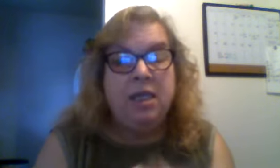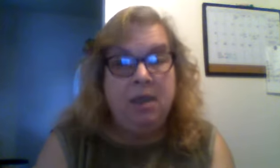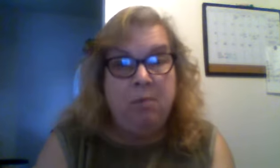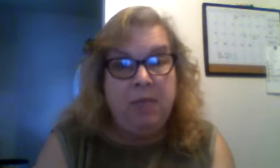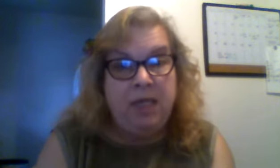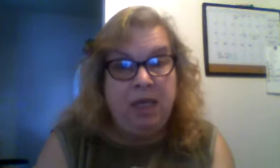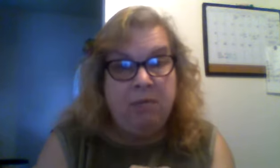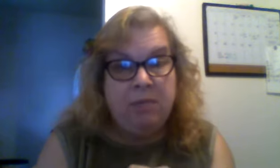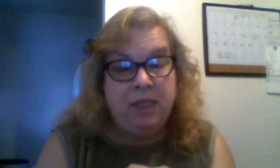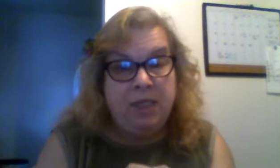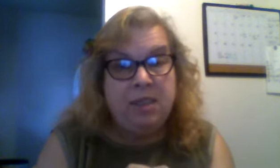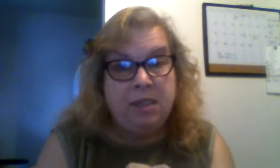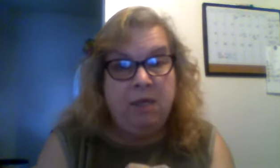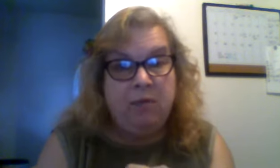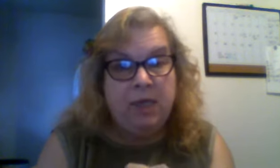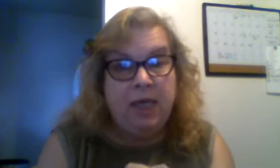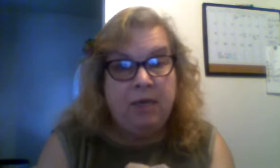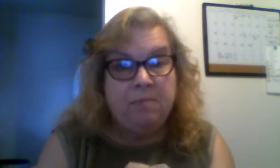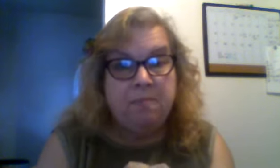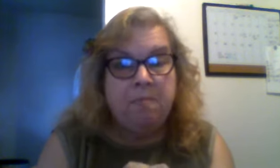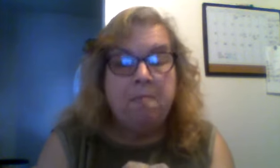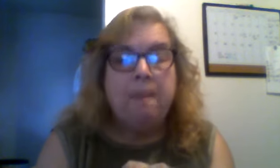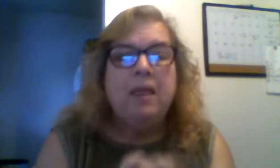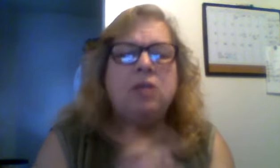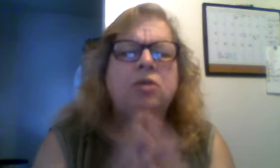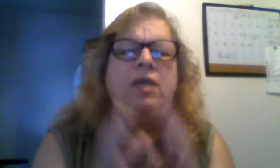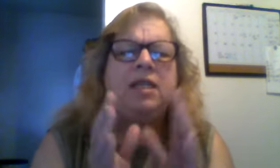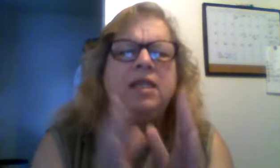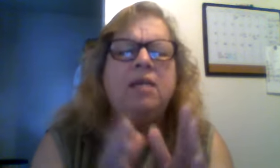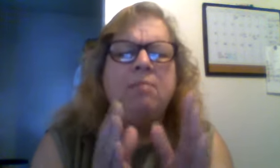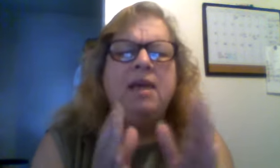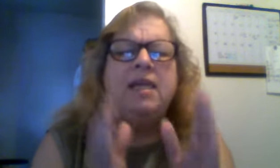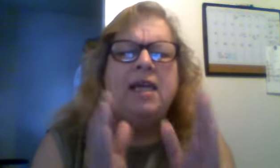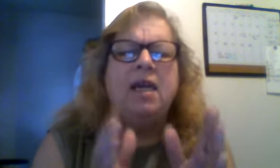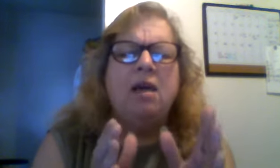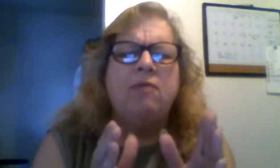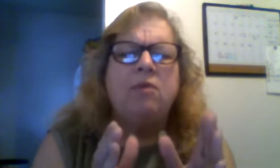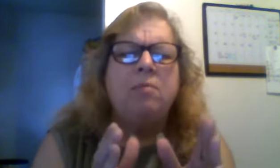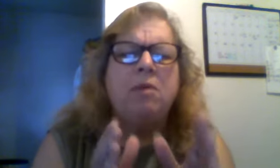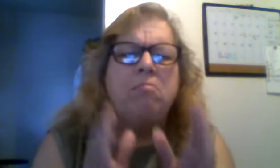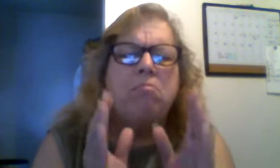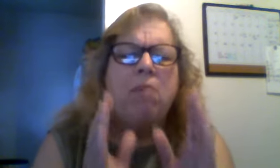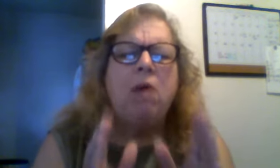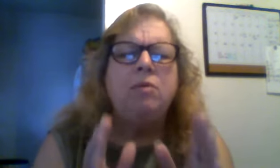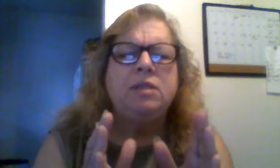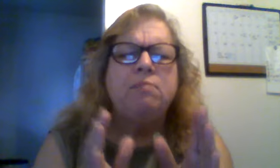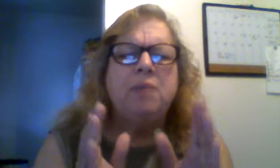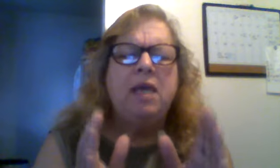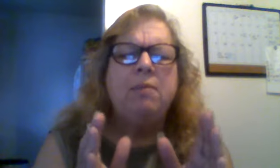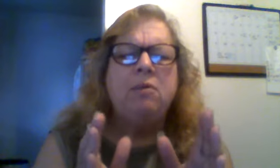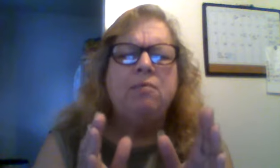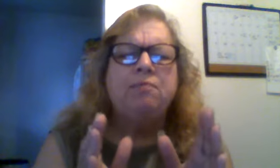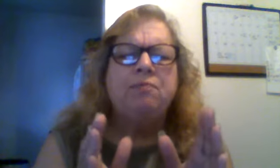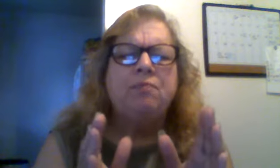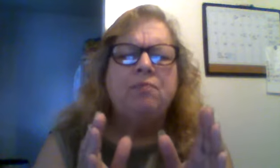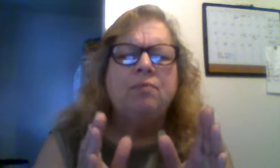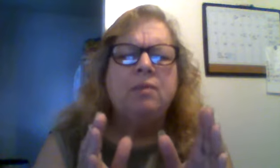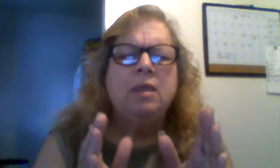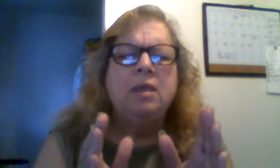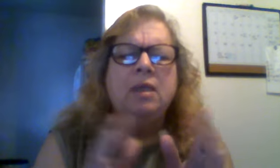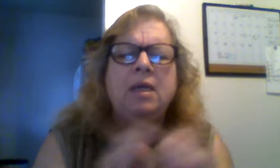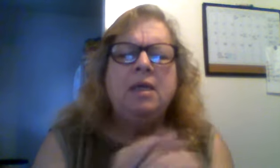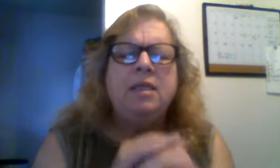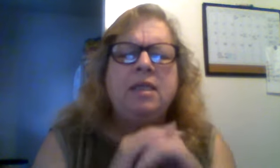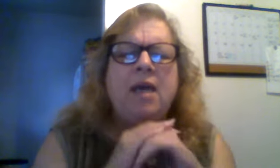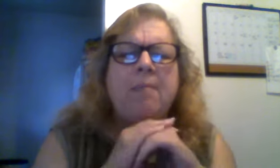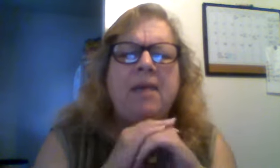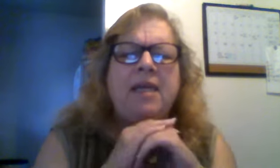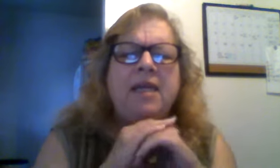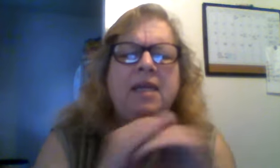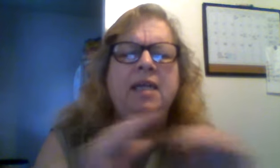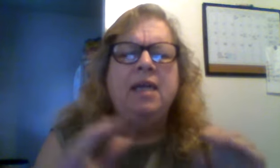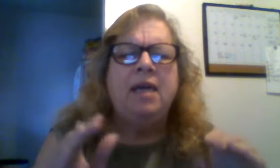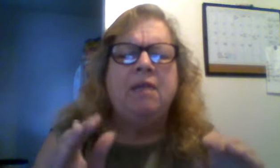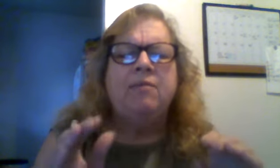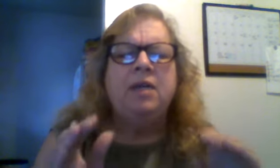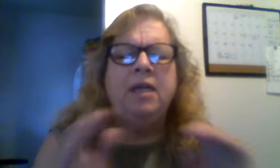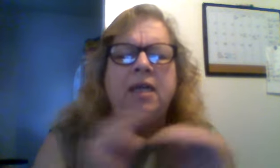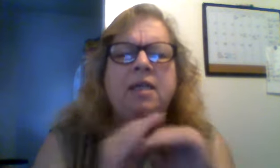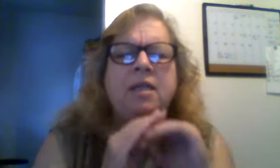kill many of them it did suffocate them so they did make that effort but most people did not make any effort in